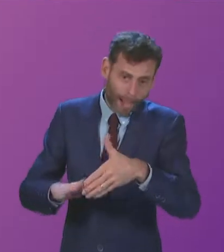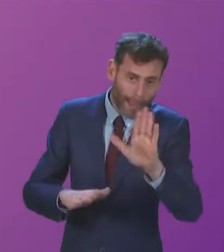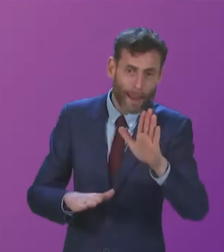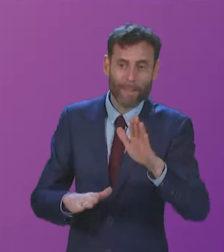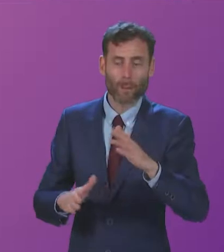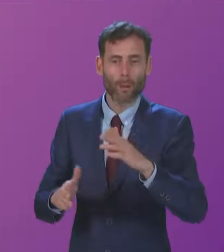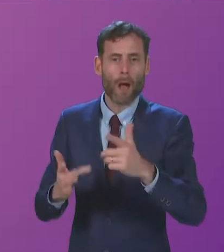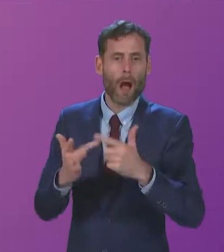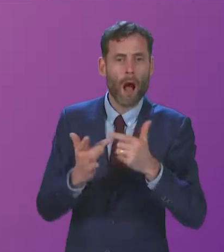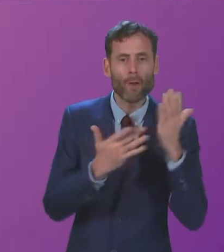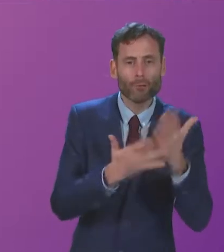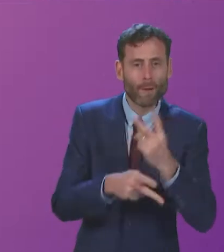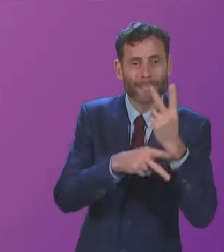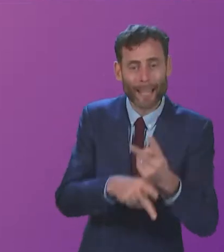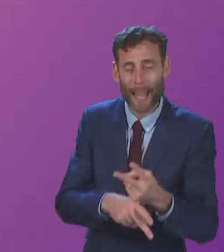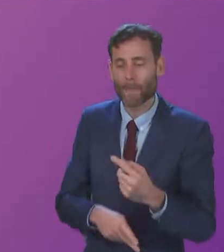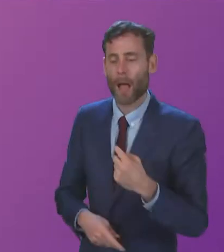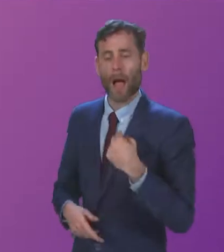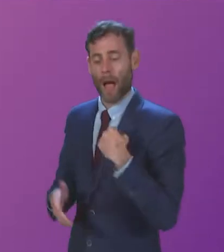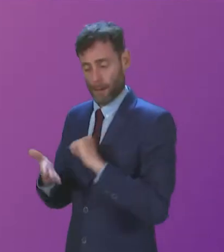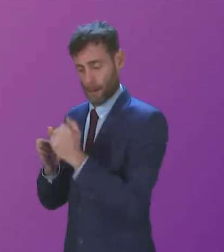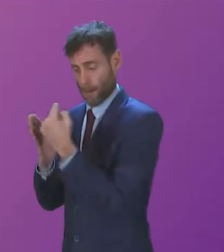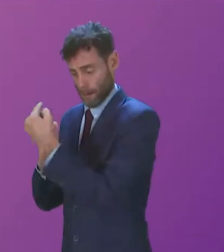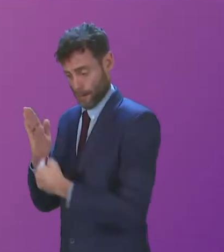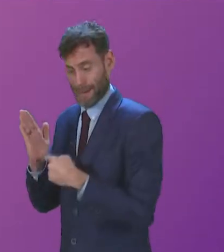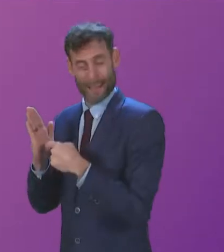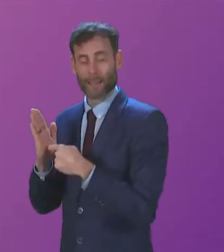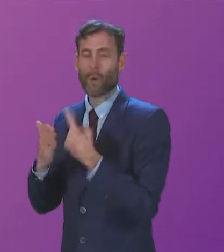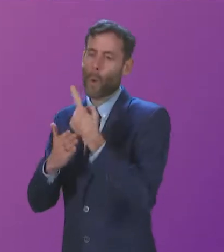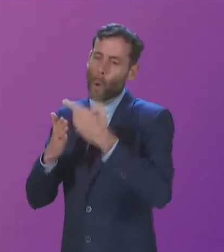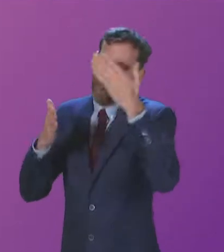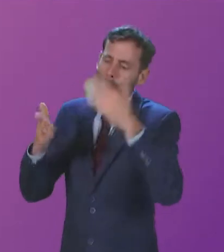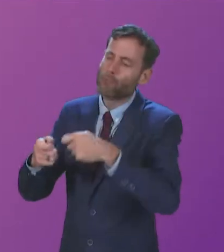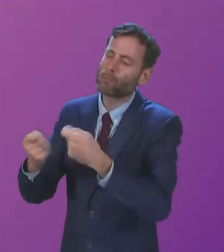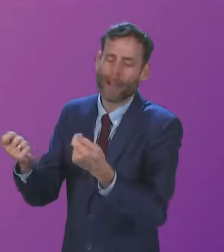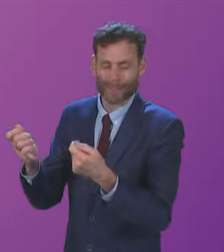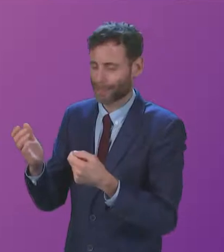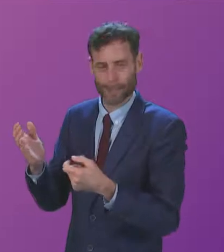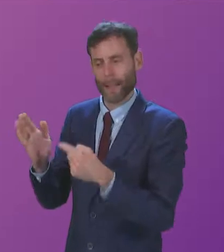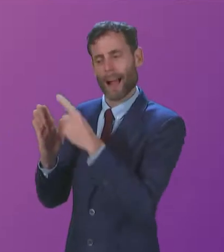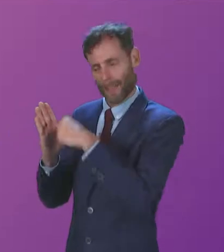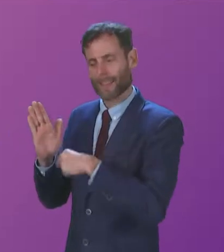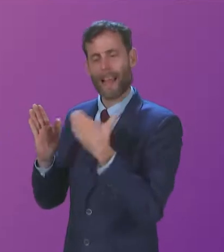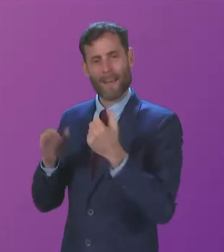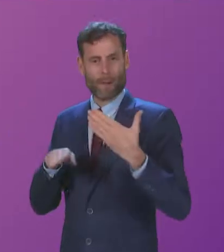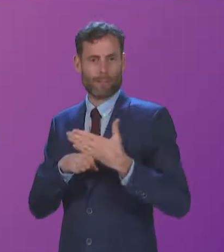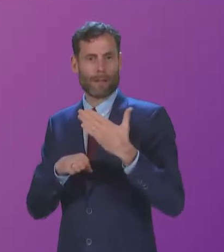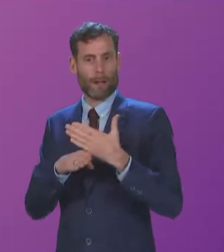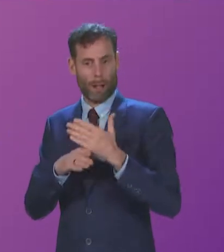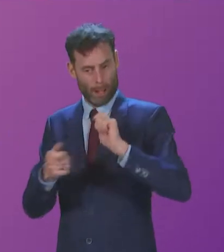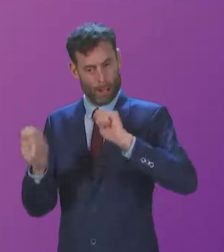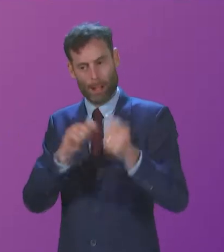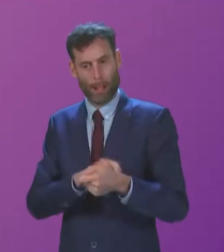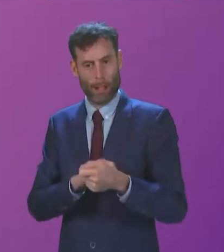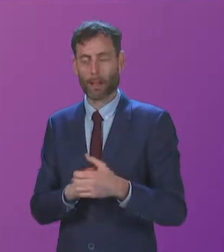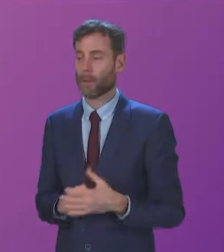press leases, and I think he would know that. It is, of course, practical action. And what we're looking to do through that practical action is, for example, recruit 1,000